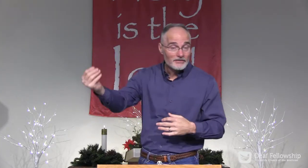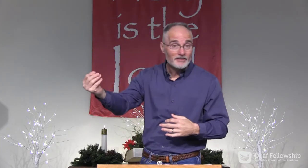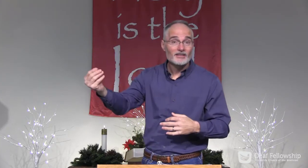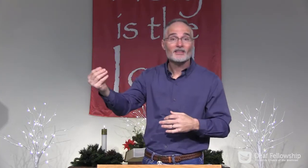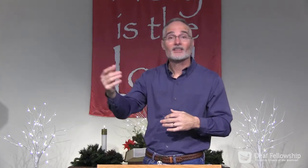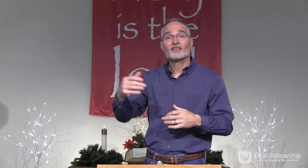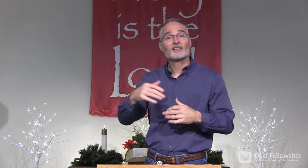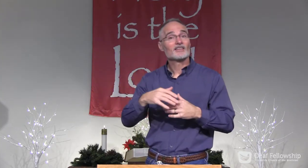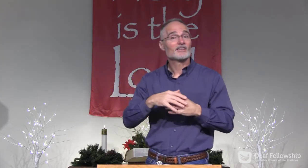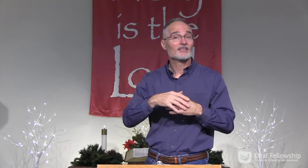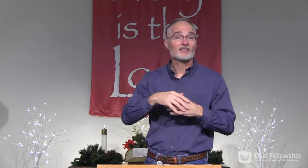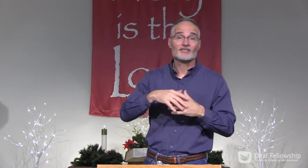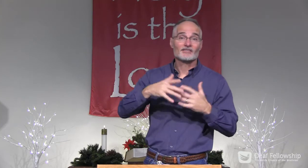When the family is gone,